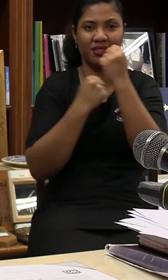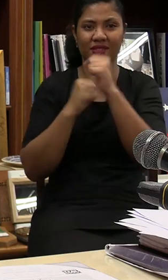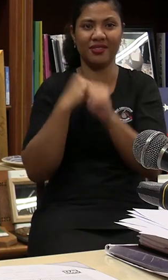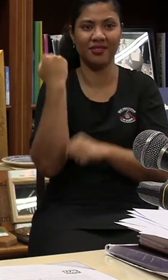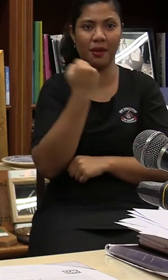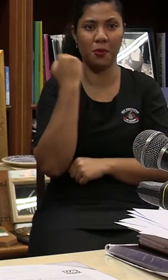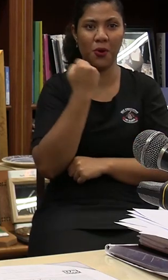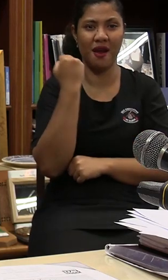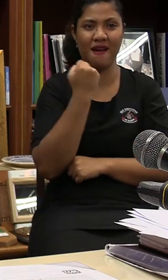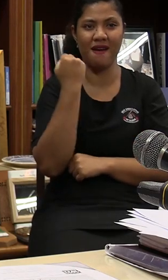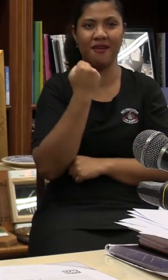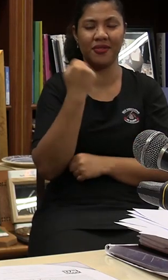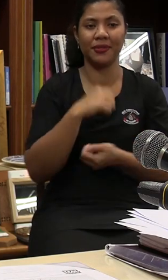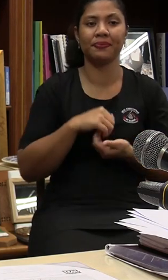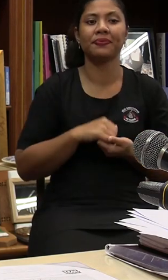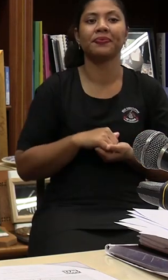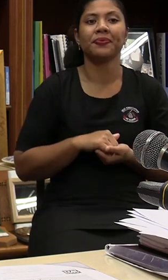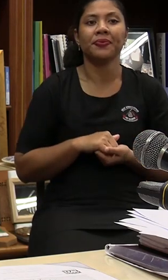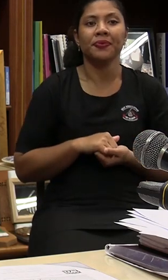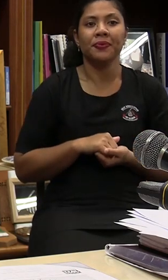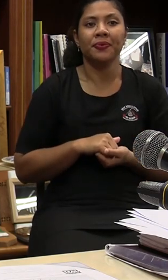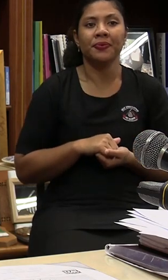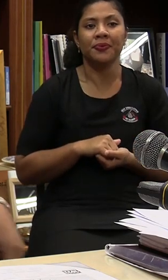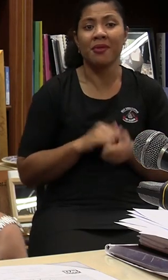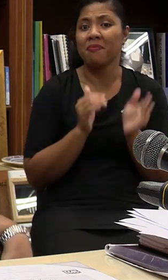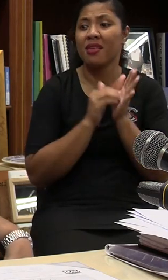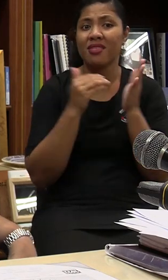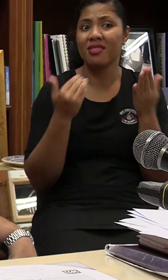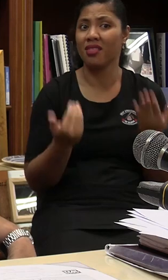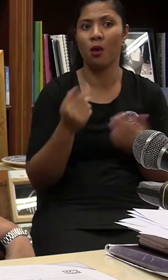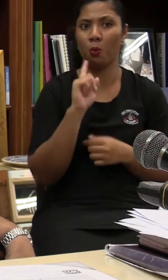I was able in the same way.